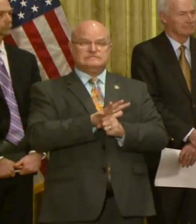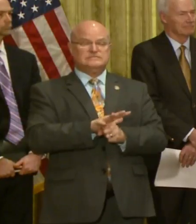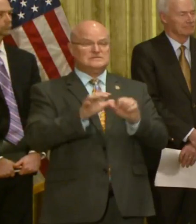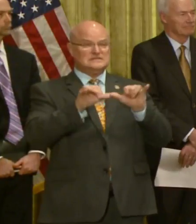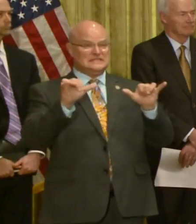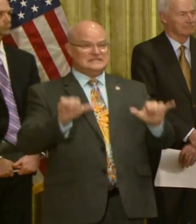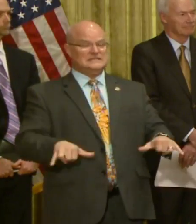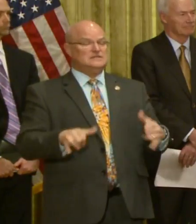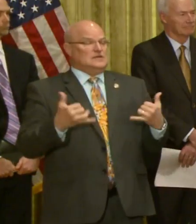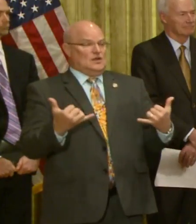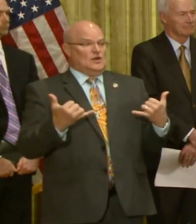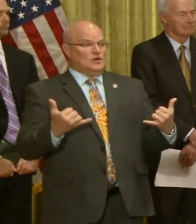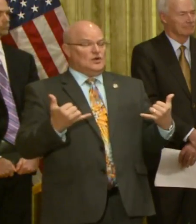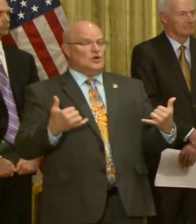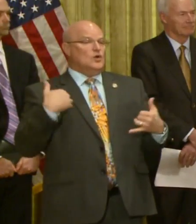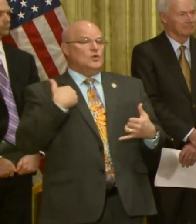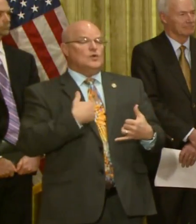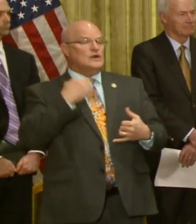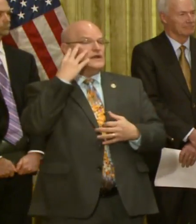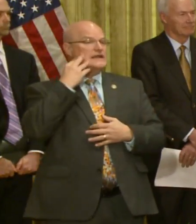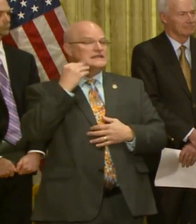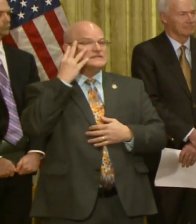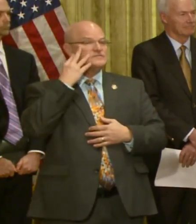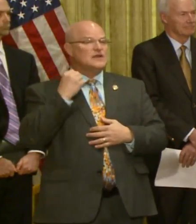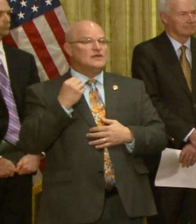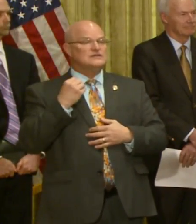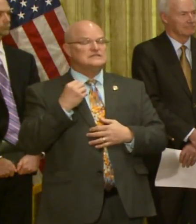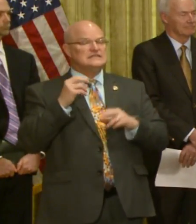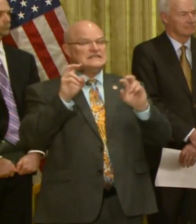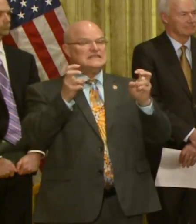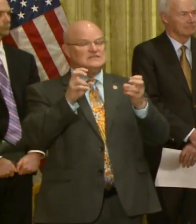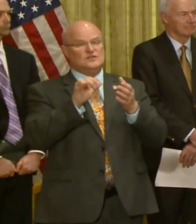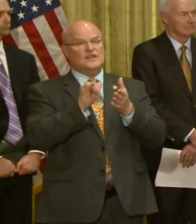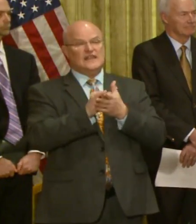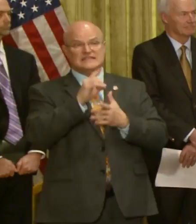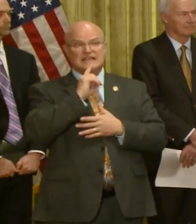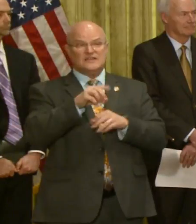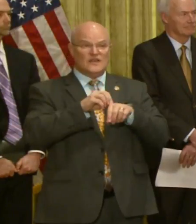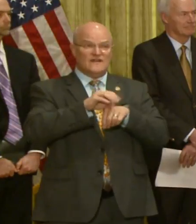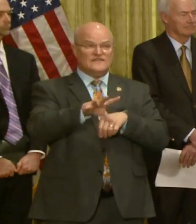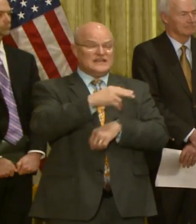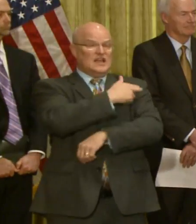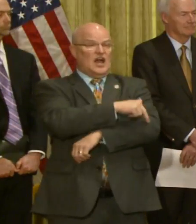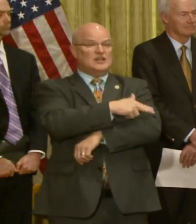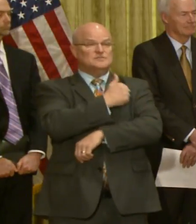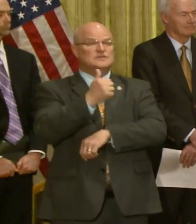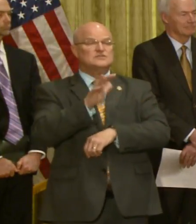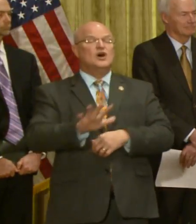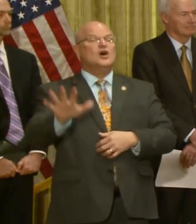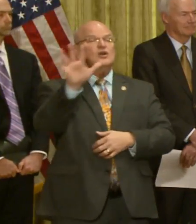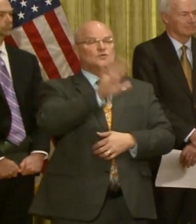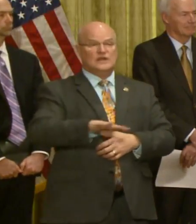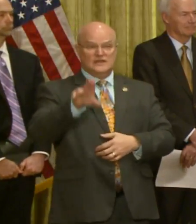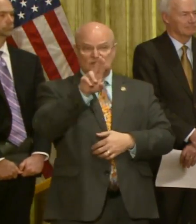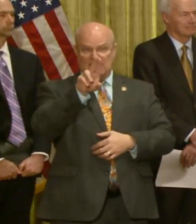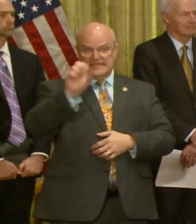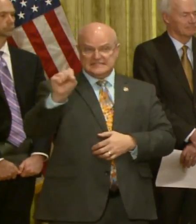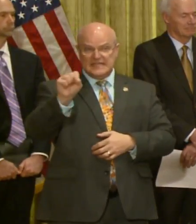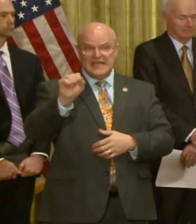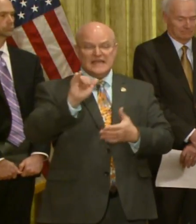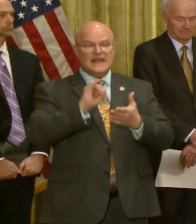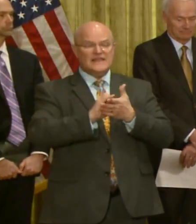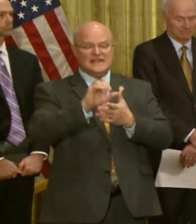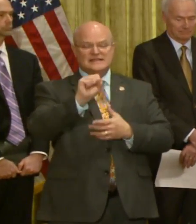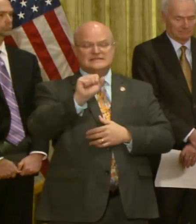And currently we are experiencing an issue that is actually affecting hospitals across the United States. And that is